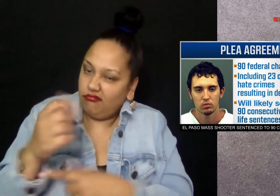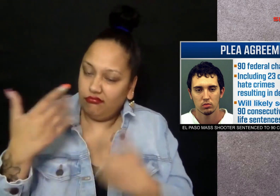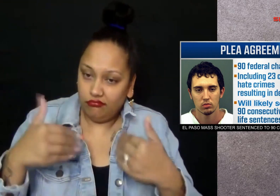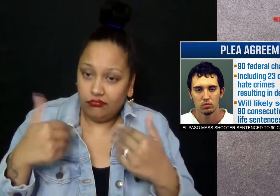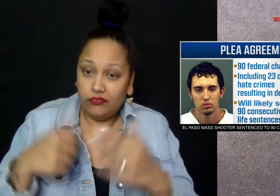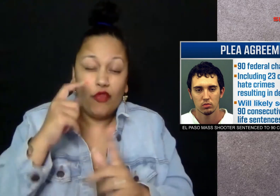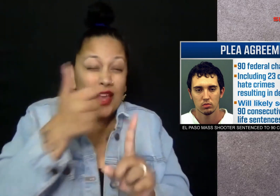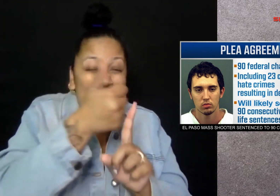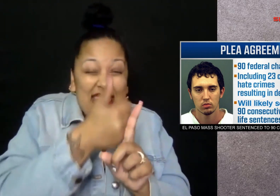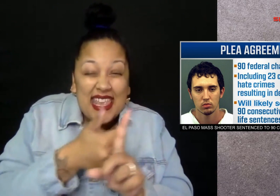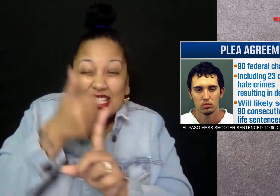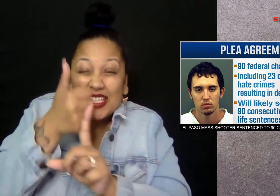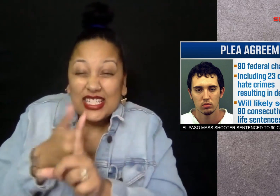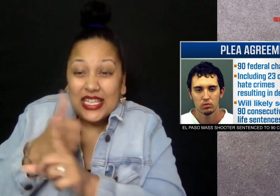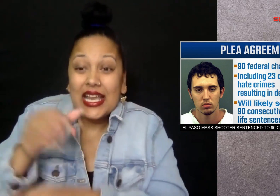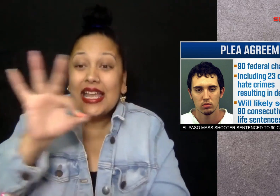including hate crimes